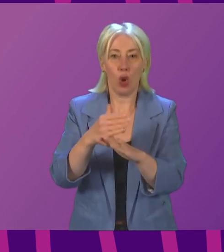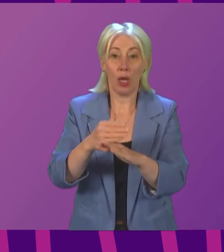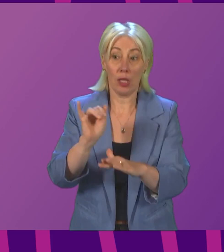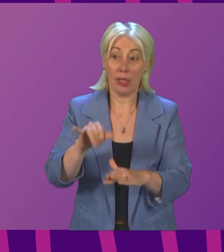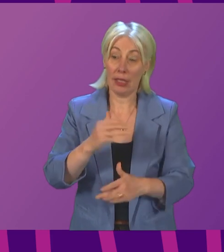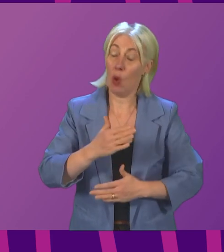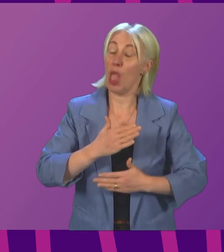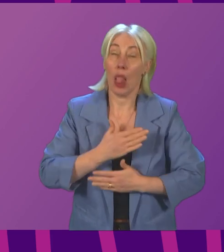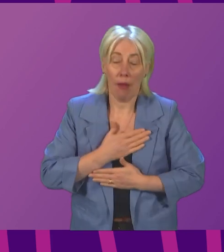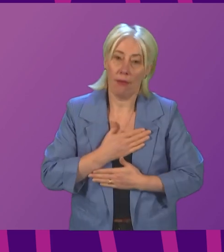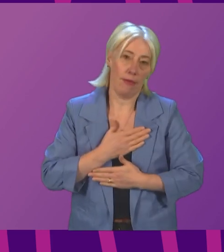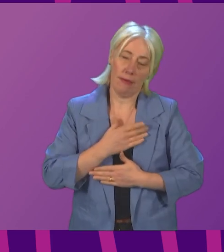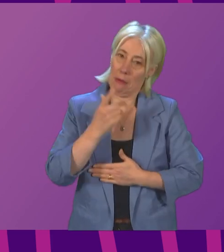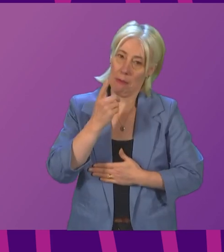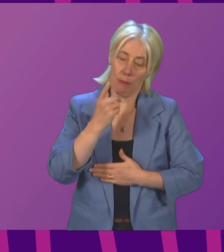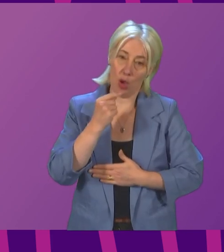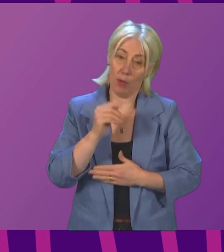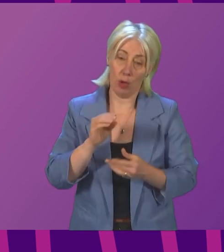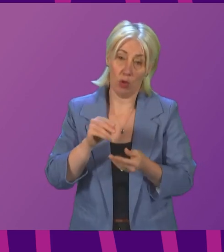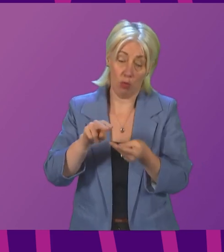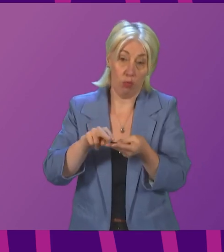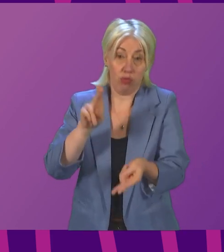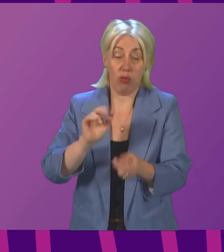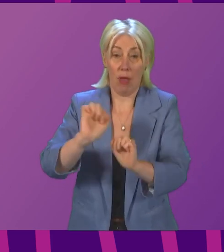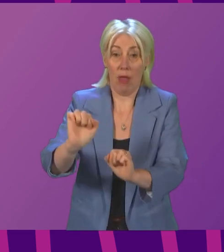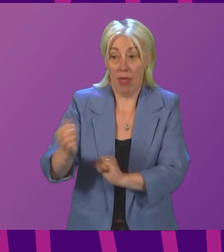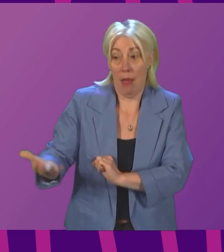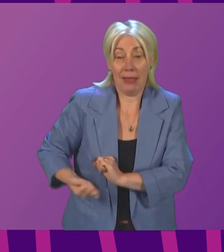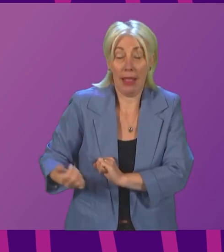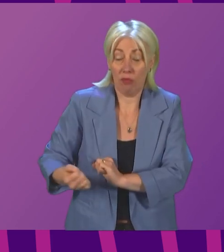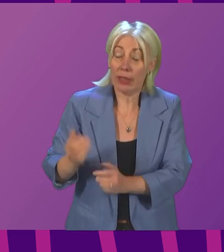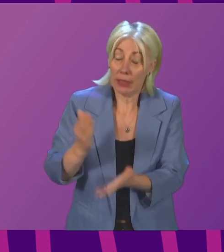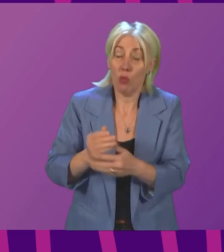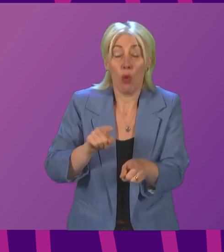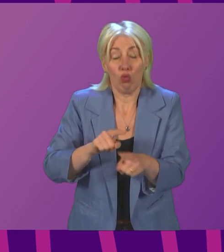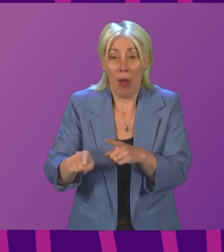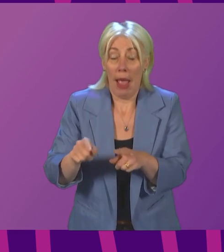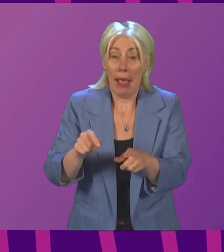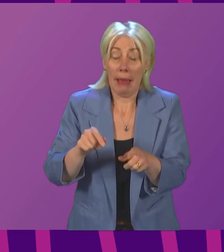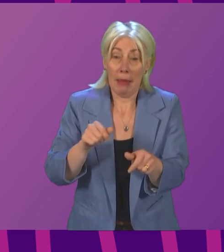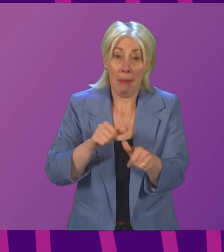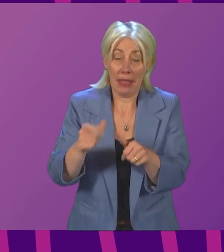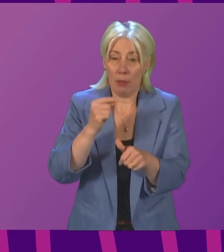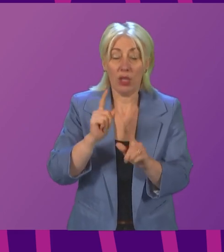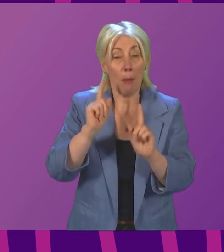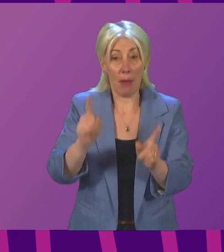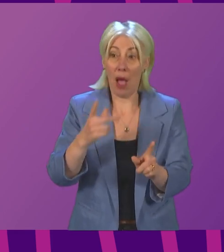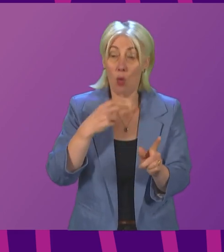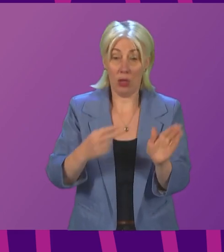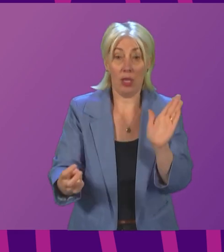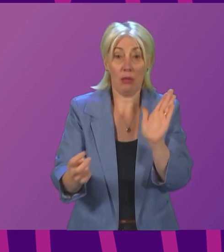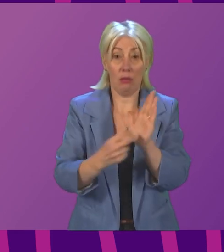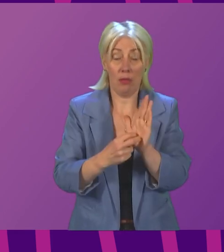dearly love to be in a position to give a higher pay rise than we have, and we will always seek to maximise that. But I do think it's important to put on record